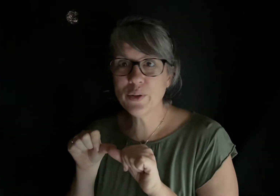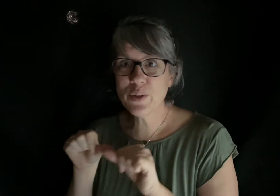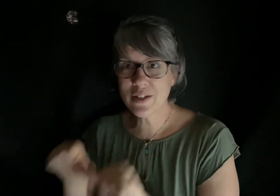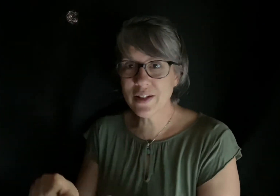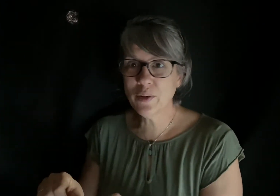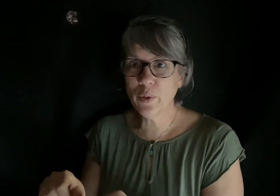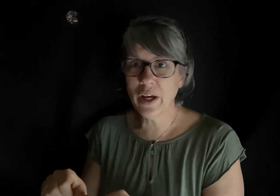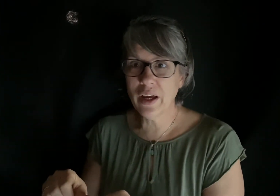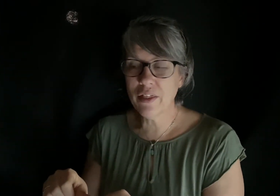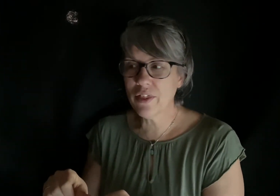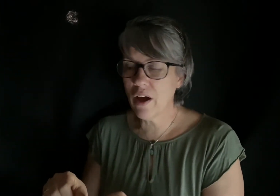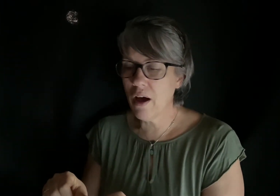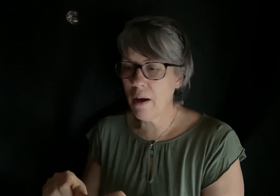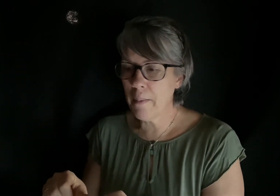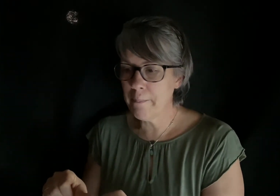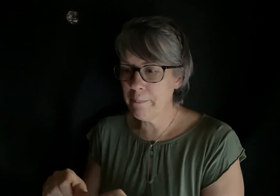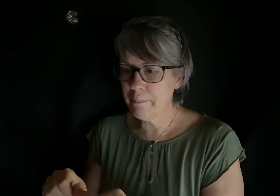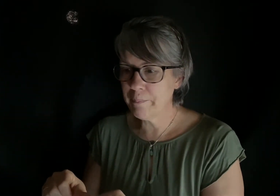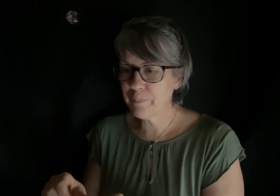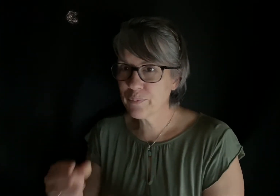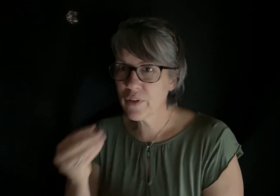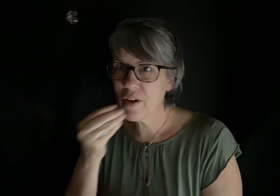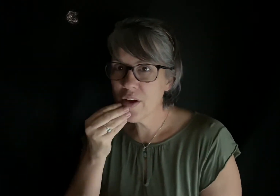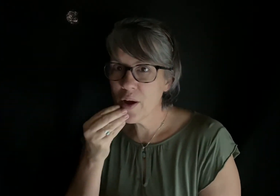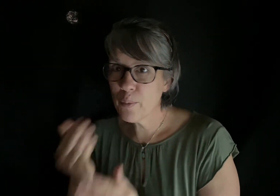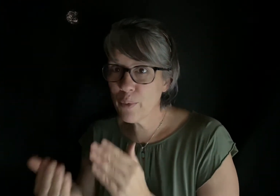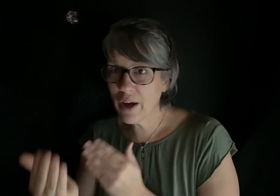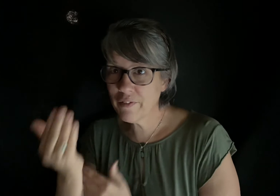stick with breakfast.